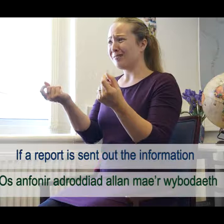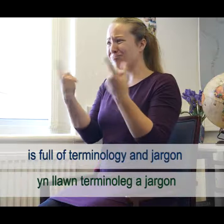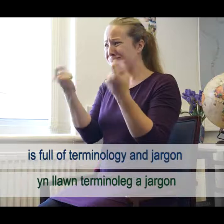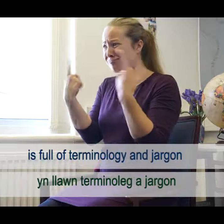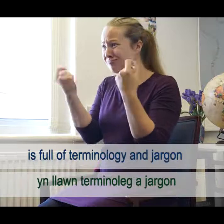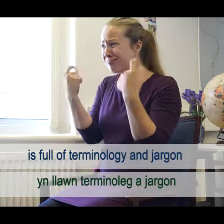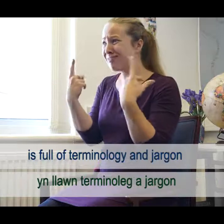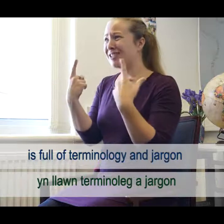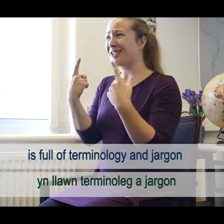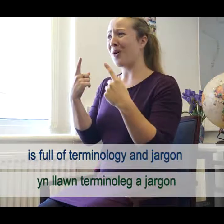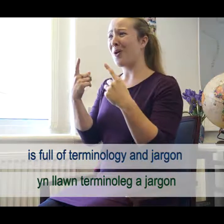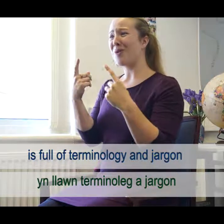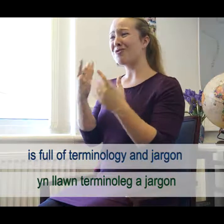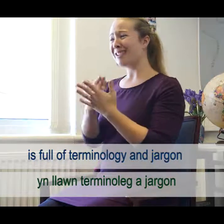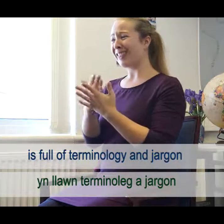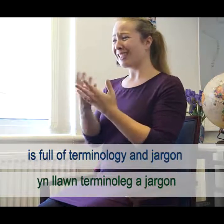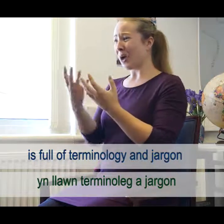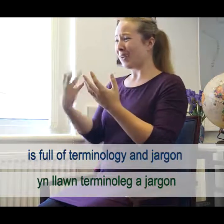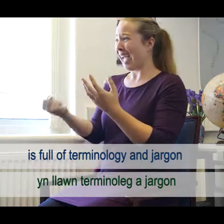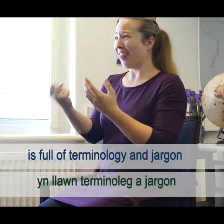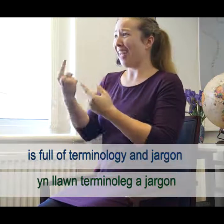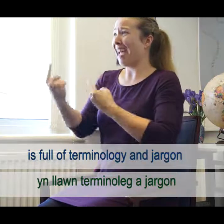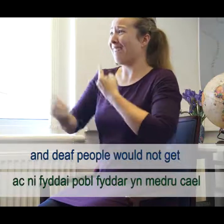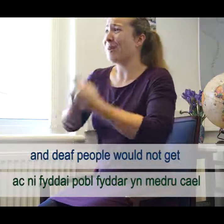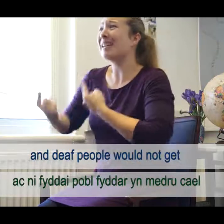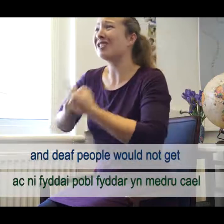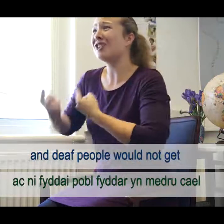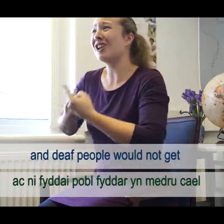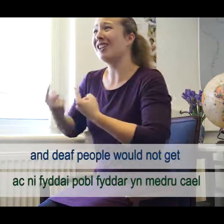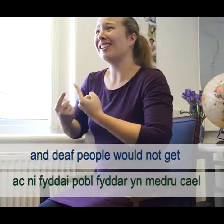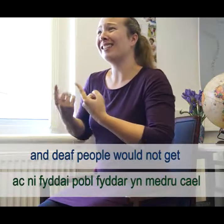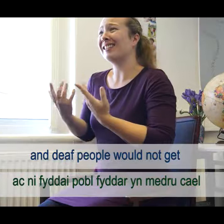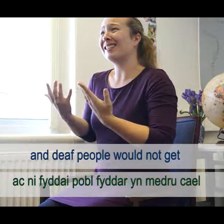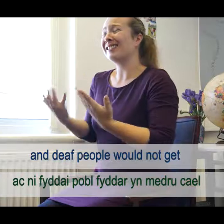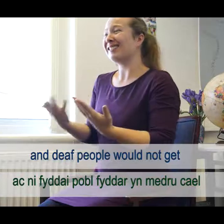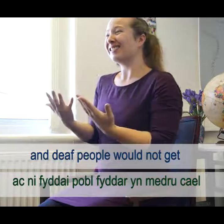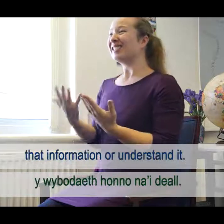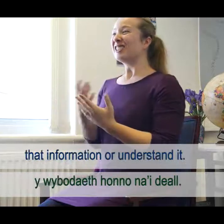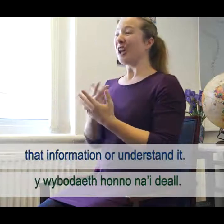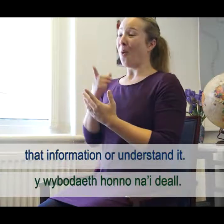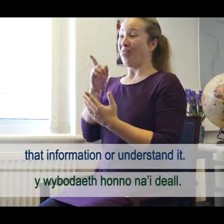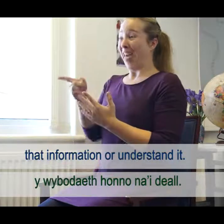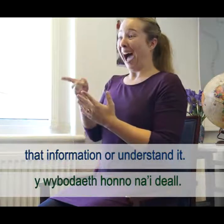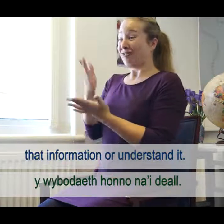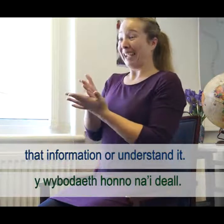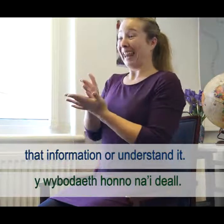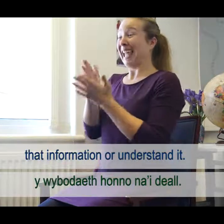is quite full of terminology and jargon and the deaf people wouldn't get that information or understand it.